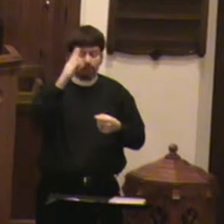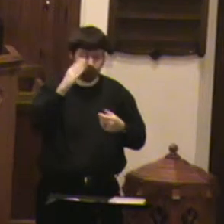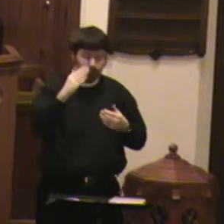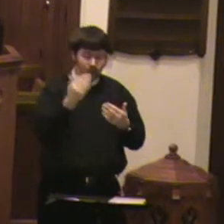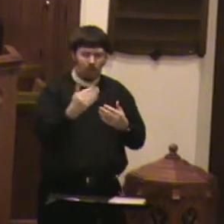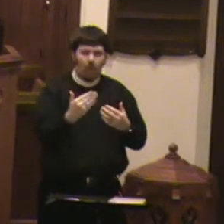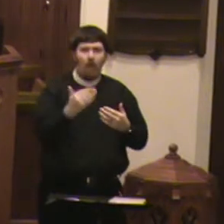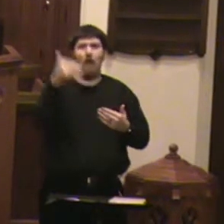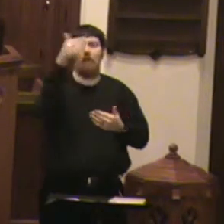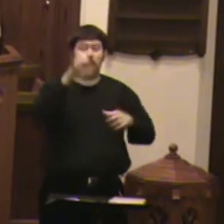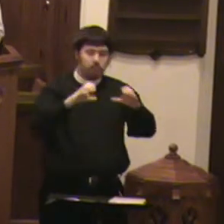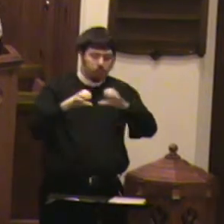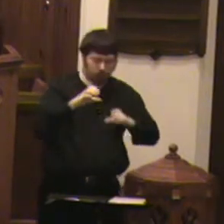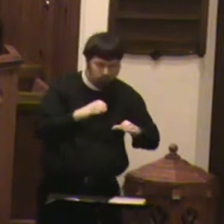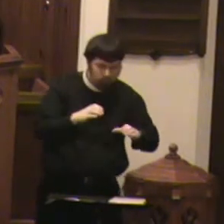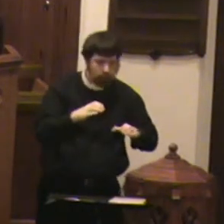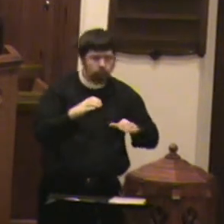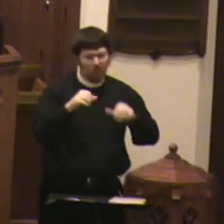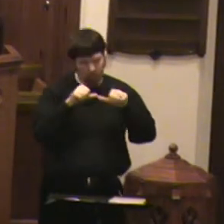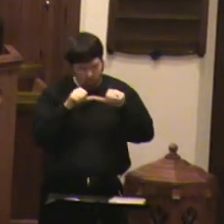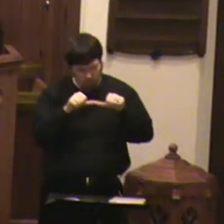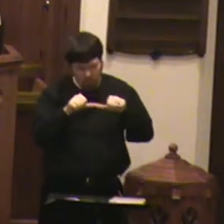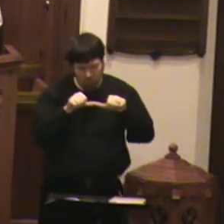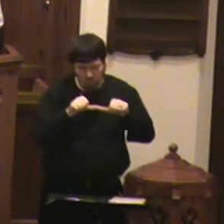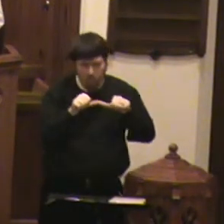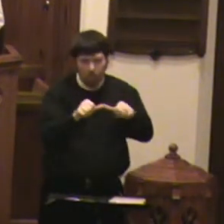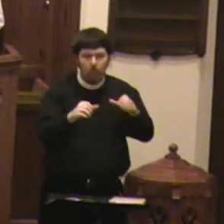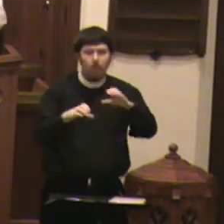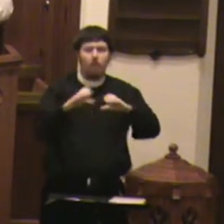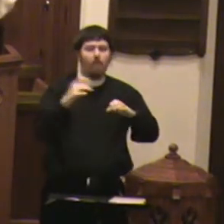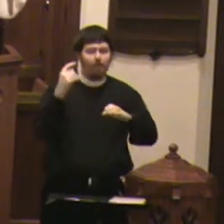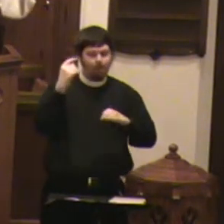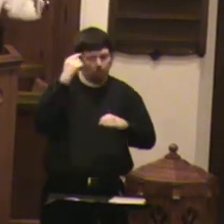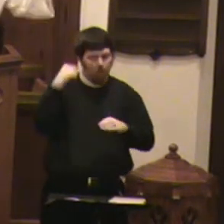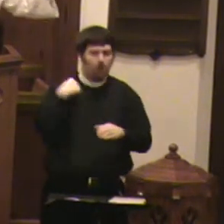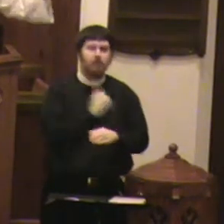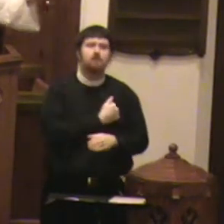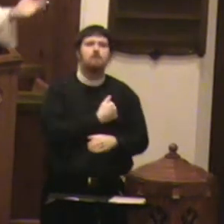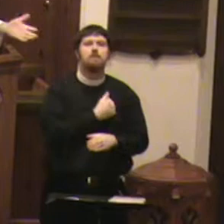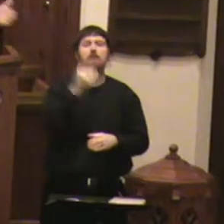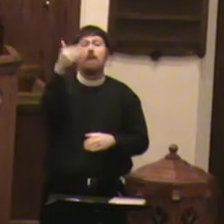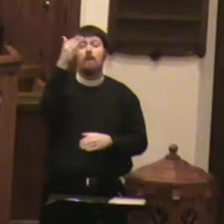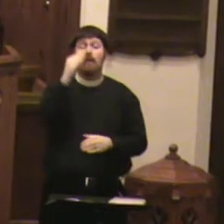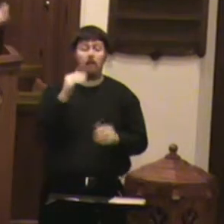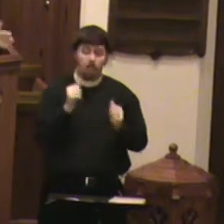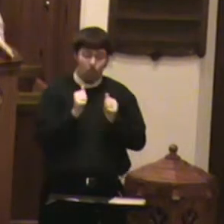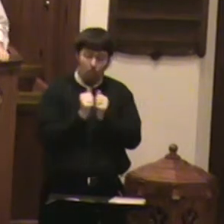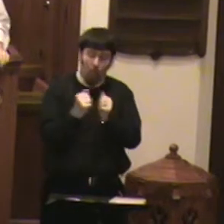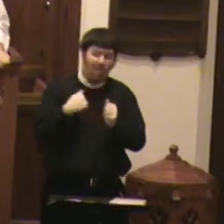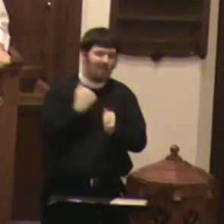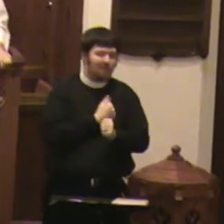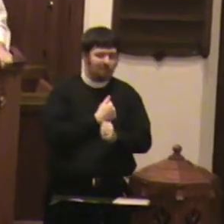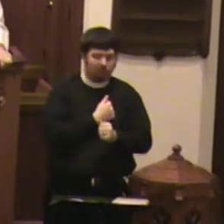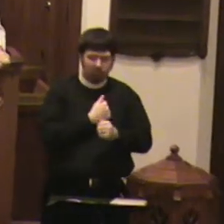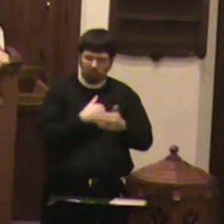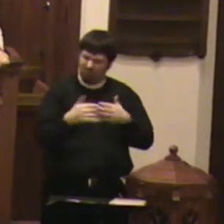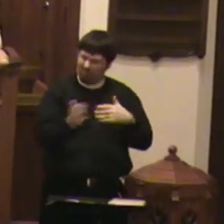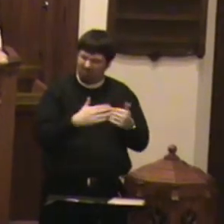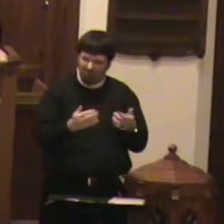and what God continues to do for us. It comes from the fact that God is with us and where and what. And it comes